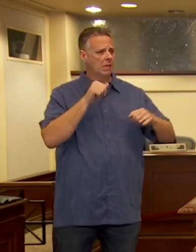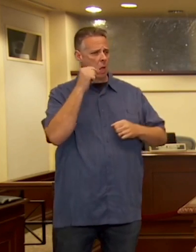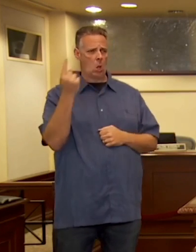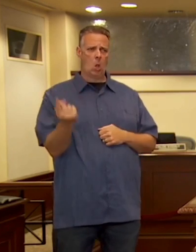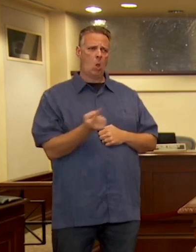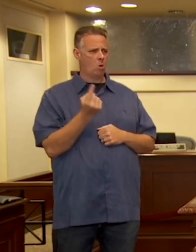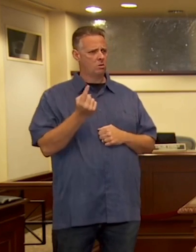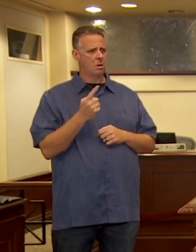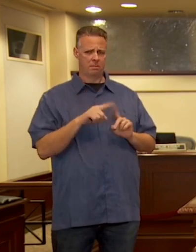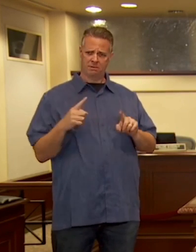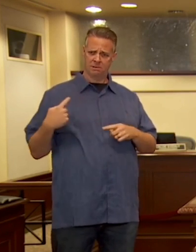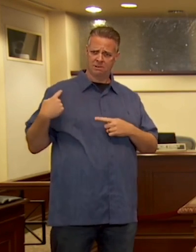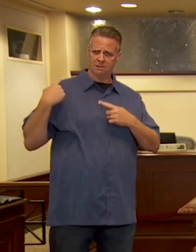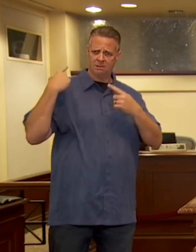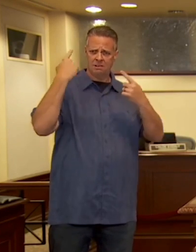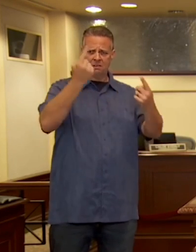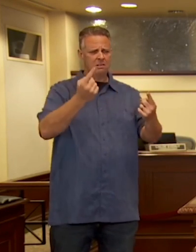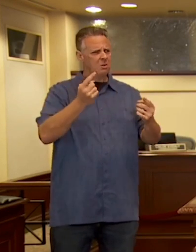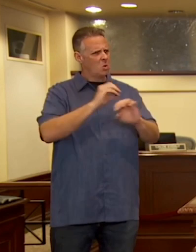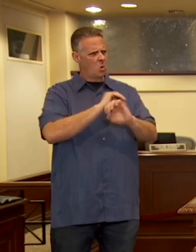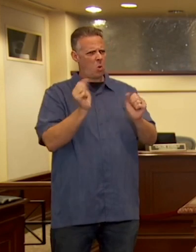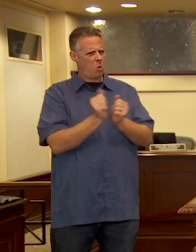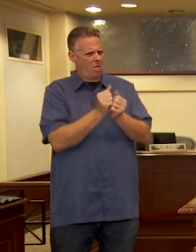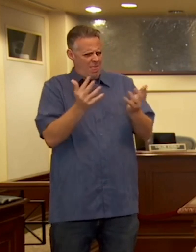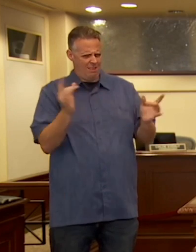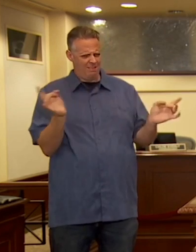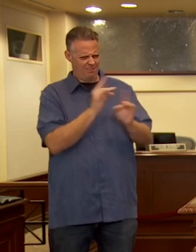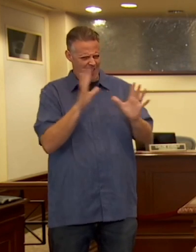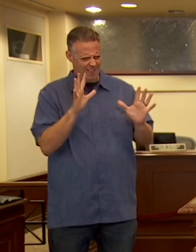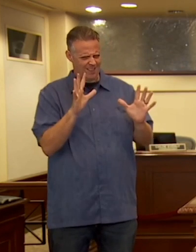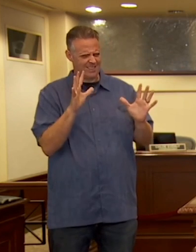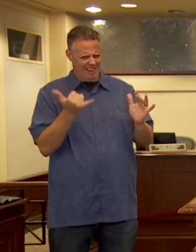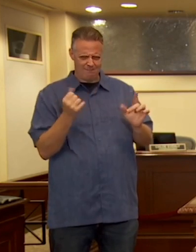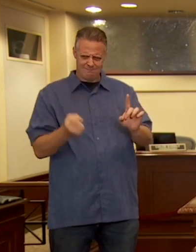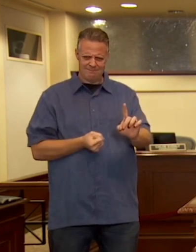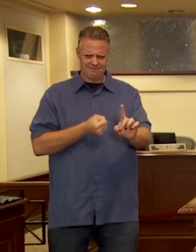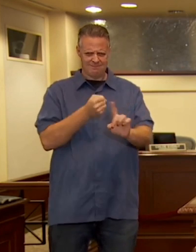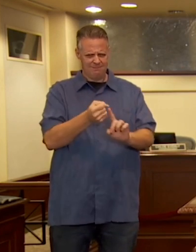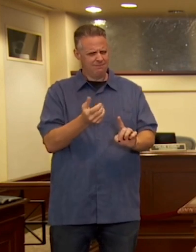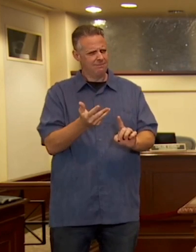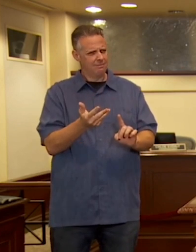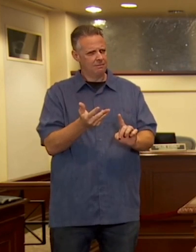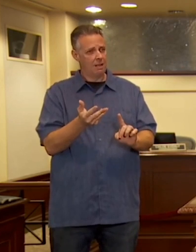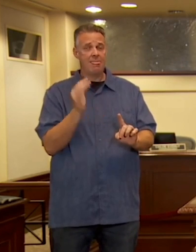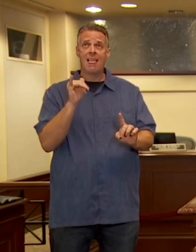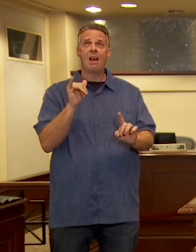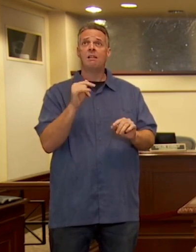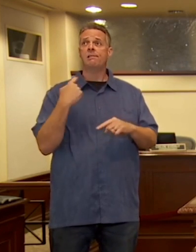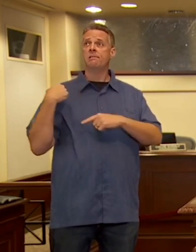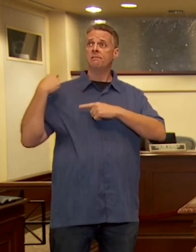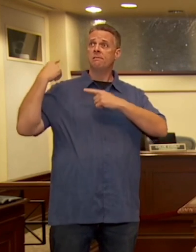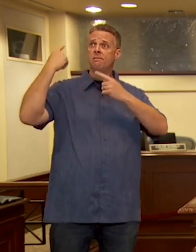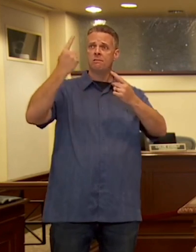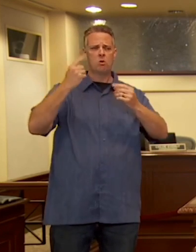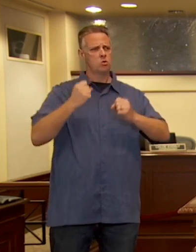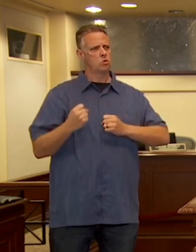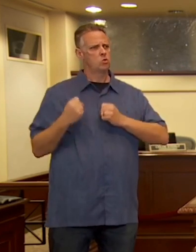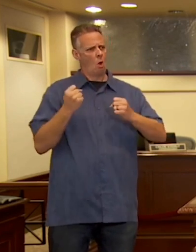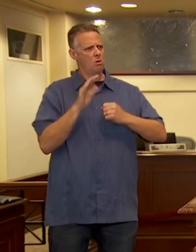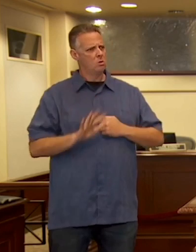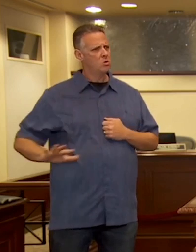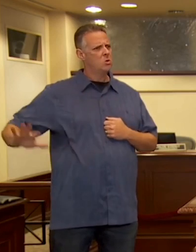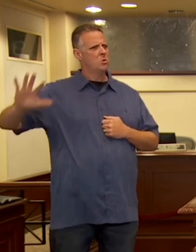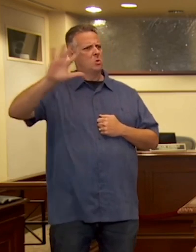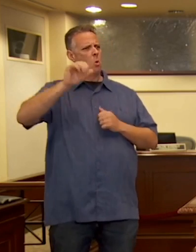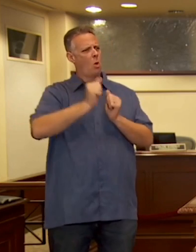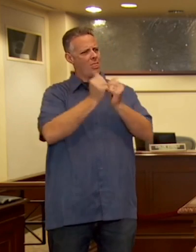American people have seen enough of it. So I think that this reaction is late and I don't think it'll work, but it is an act of desperation and we're going to